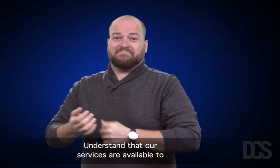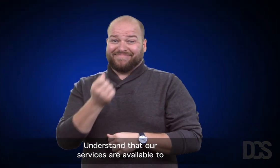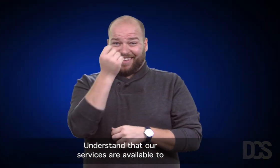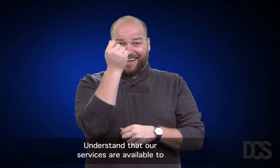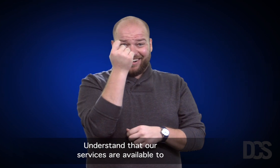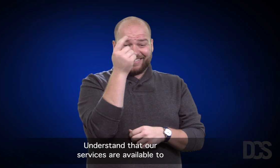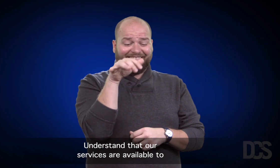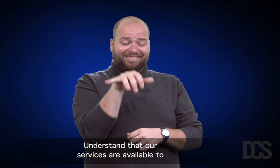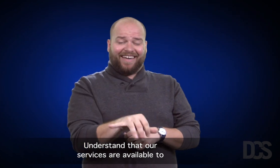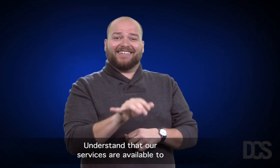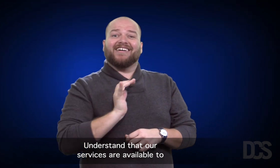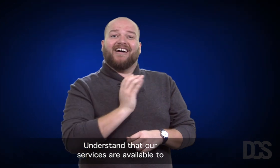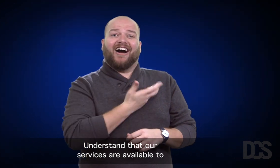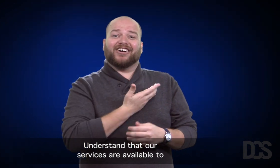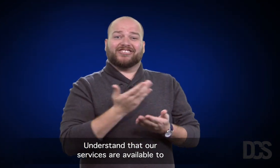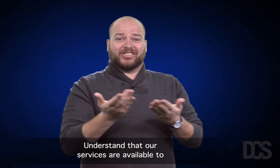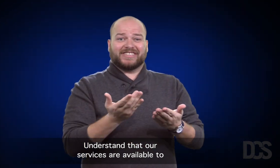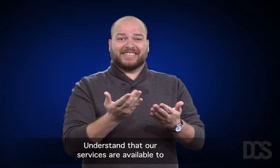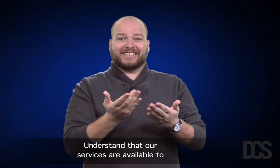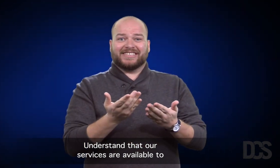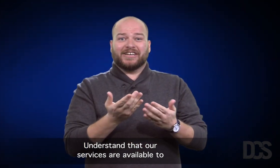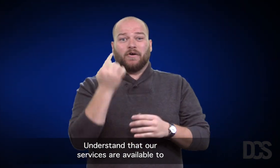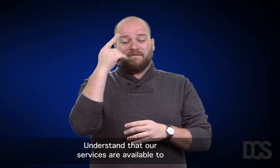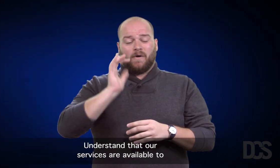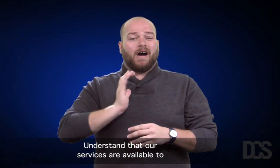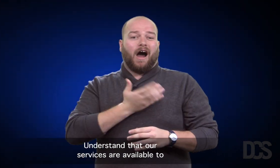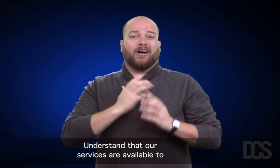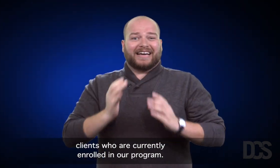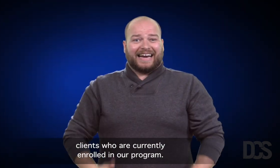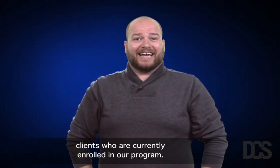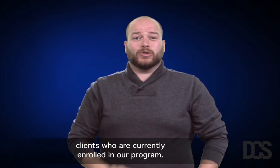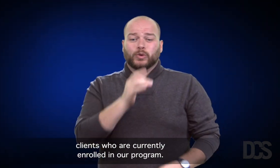Understand that our services are available to clients who are currently enrolled in our program.